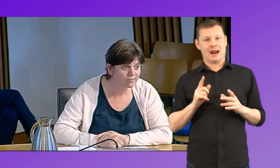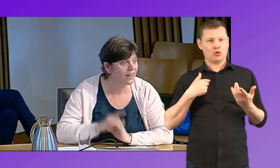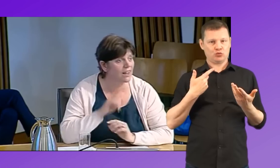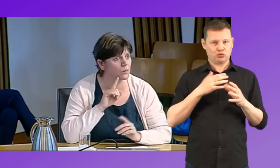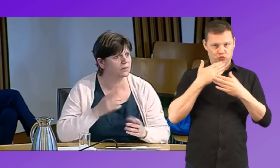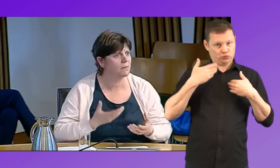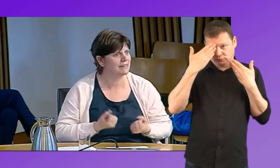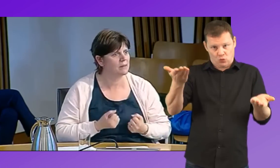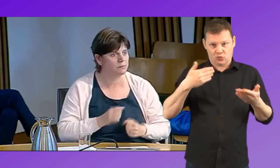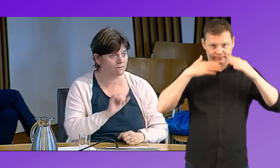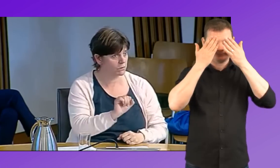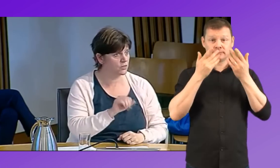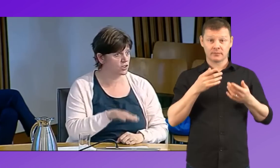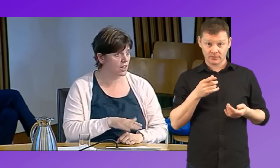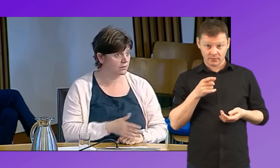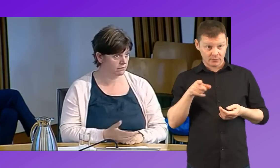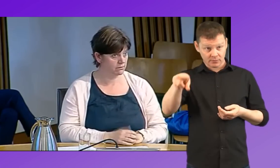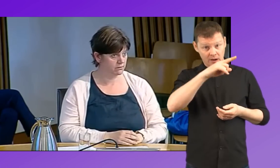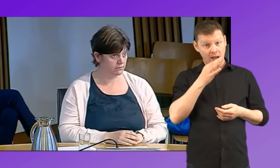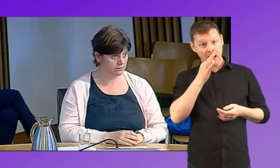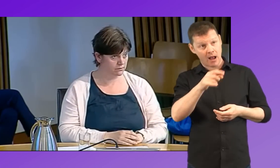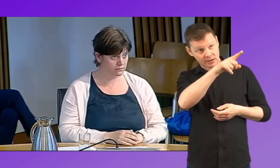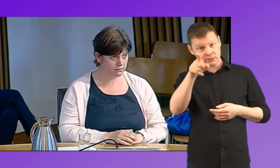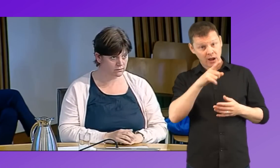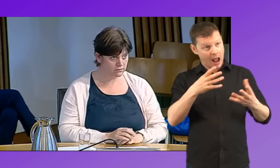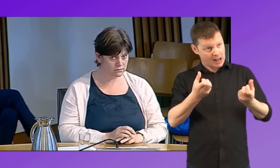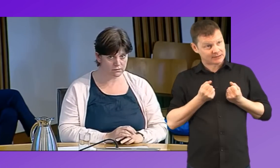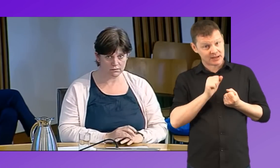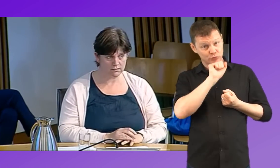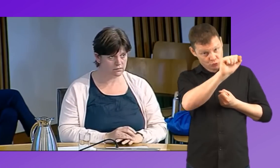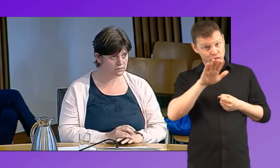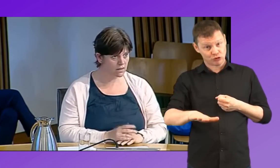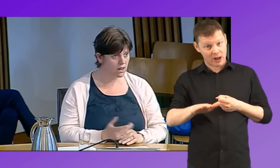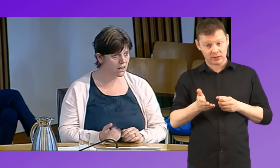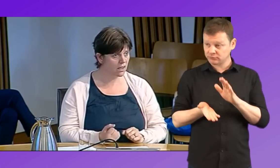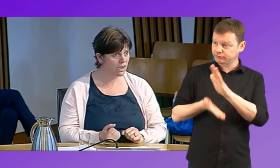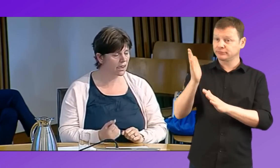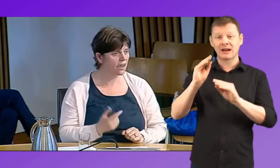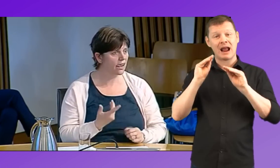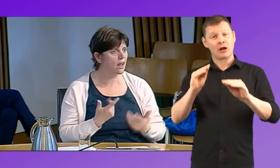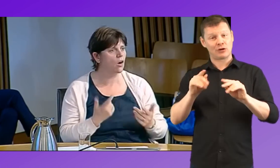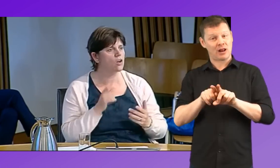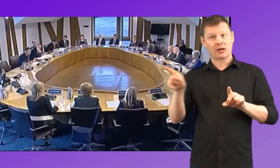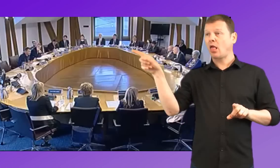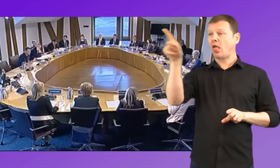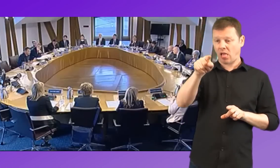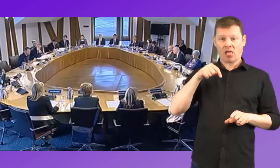have a picture of that yet. It wouldn't be acceptable. I mean, would you take it if it was your child? Would you accept that education for your child?